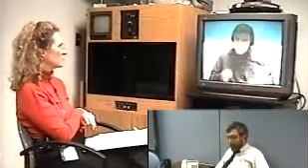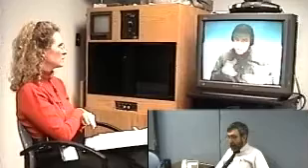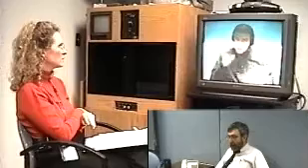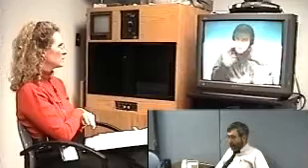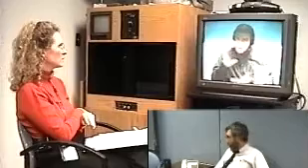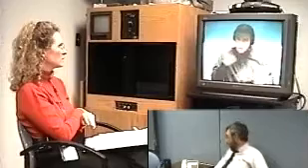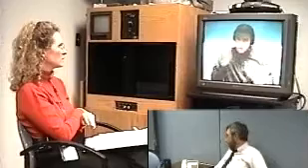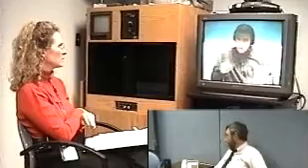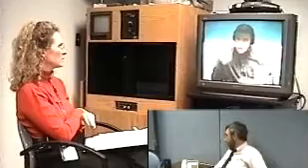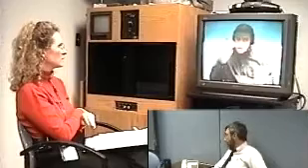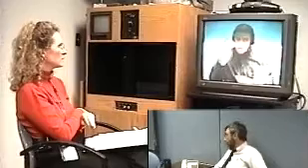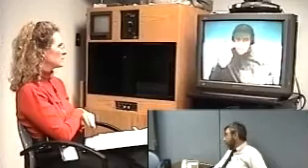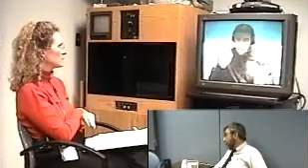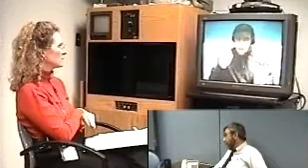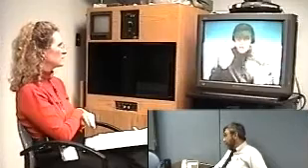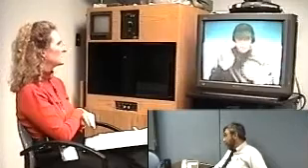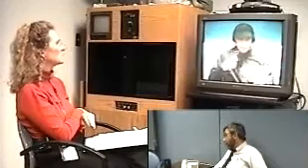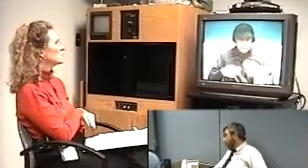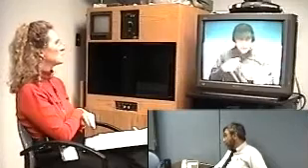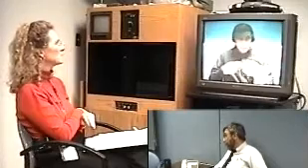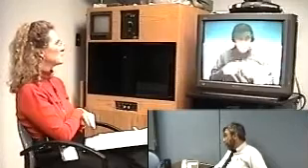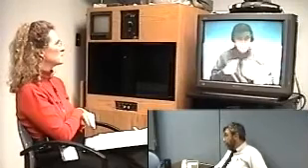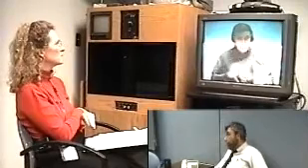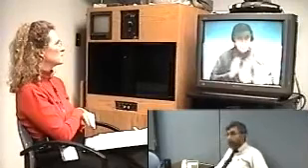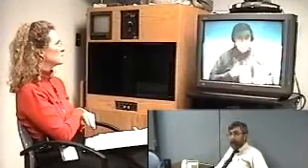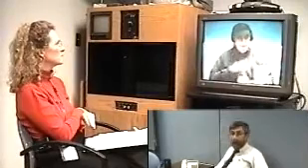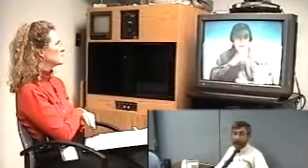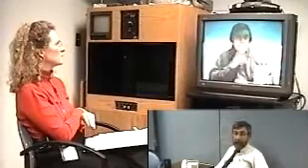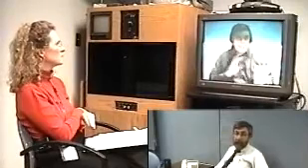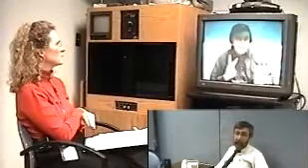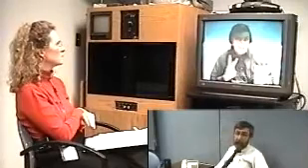would understand the problem of our six-year-old?